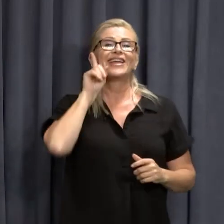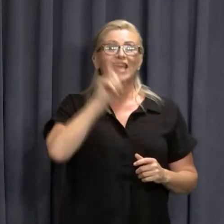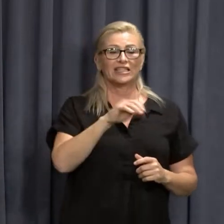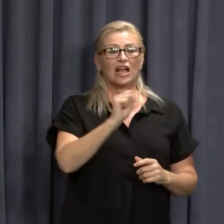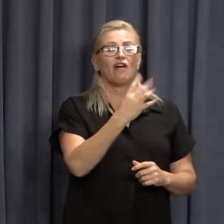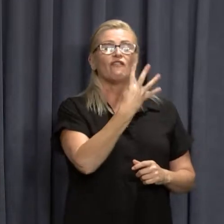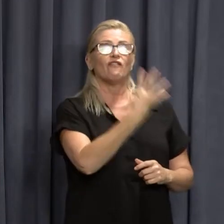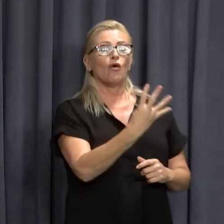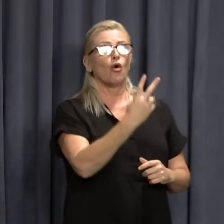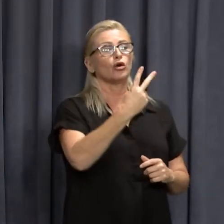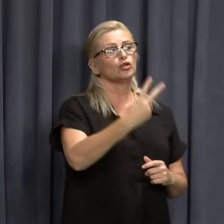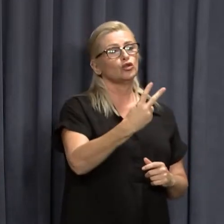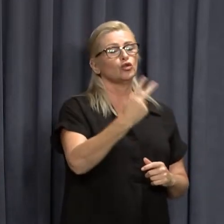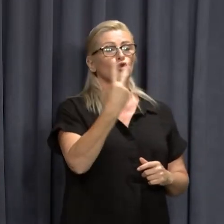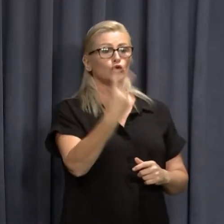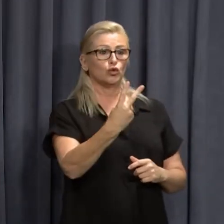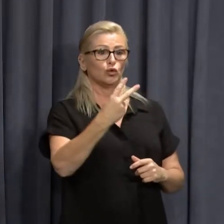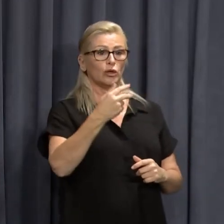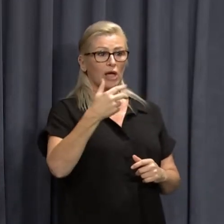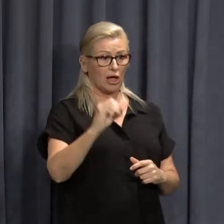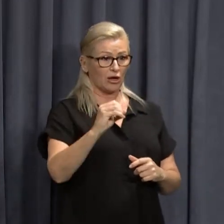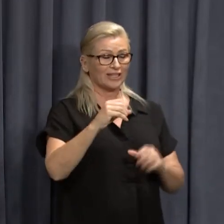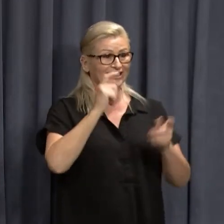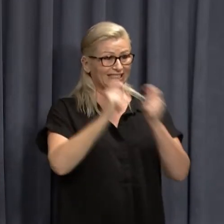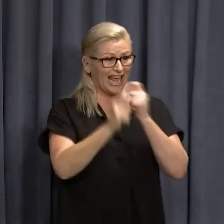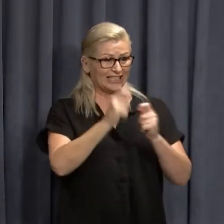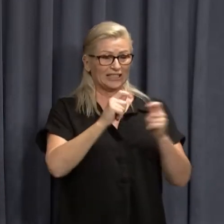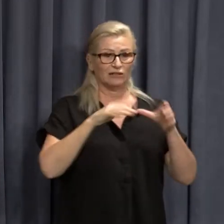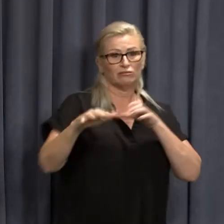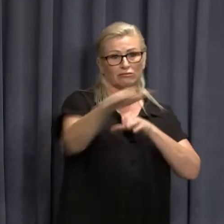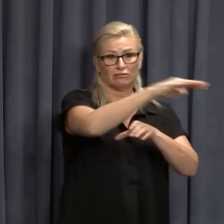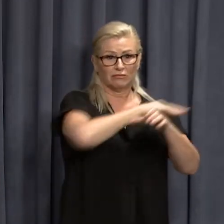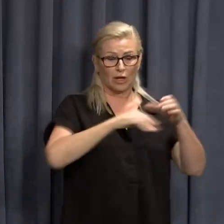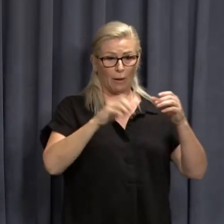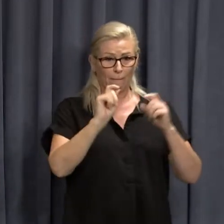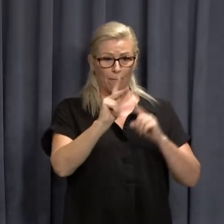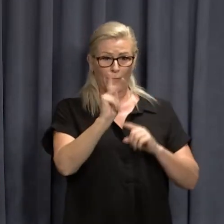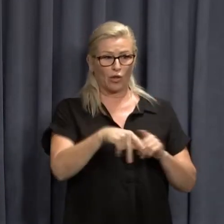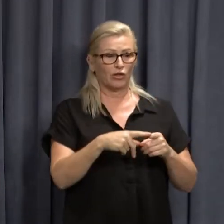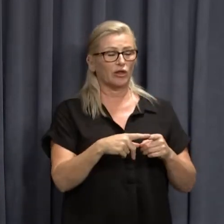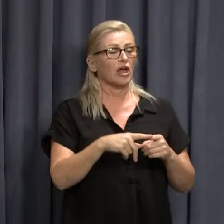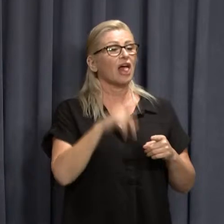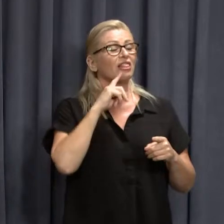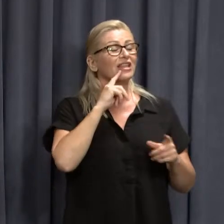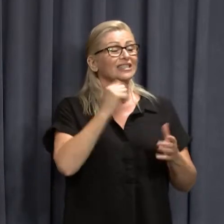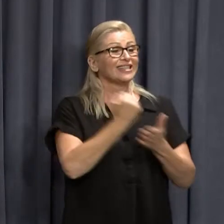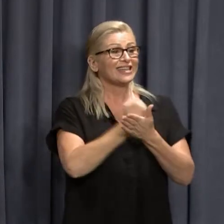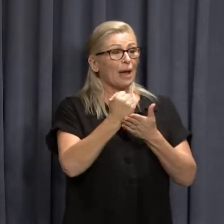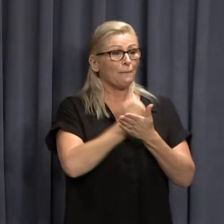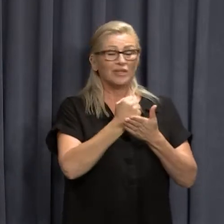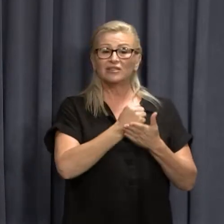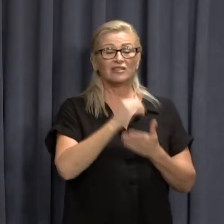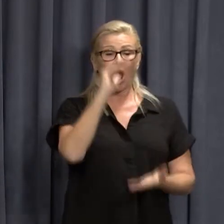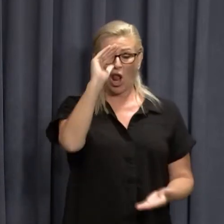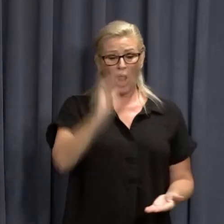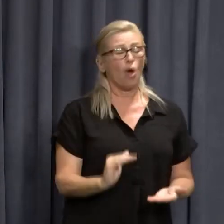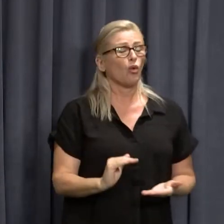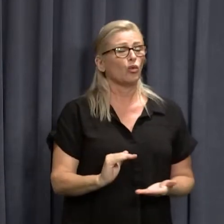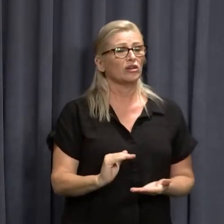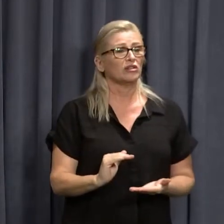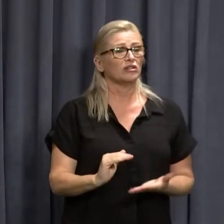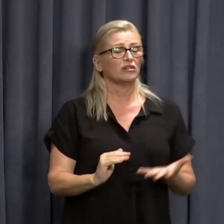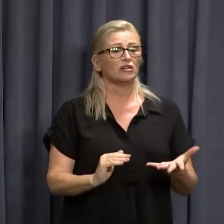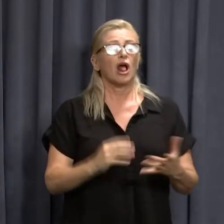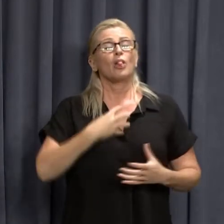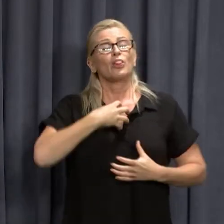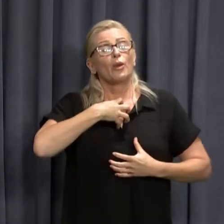,222 tests across public and private clinics. These testing numbers are not high enough. The